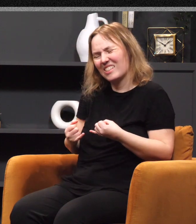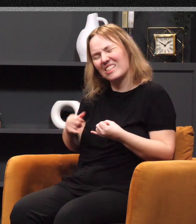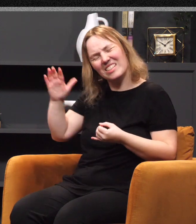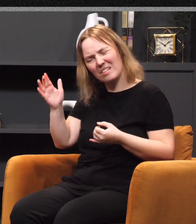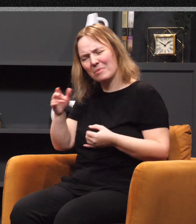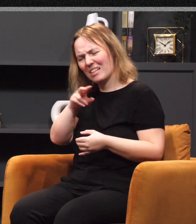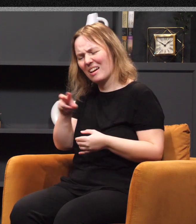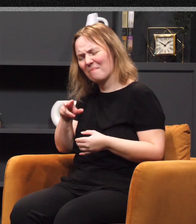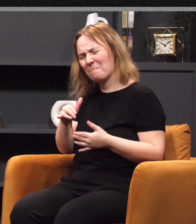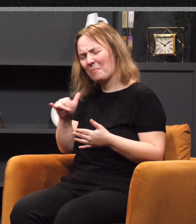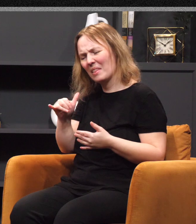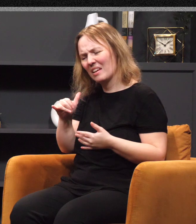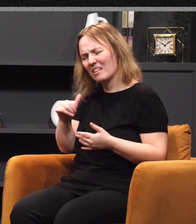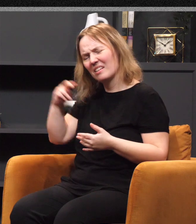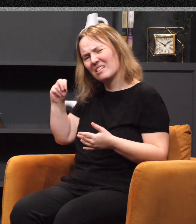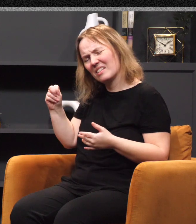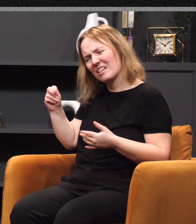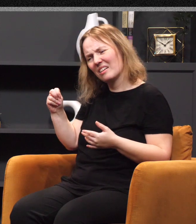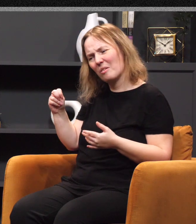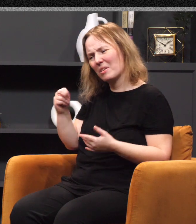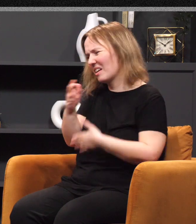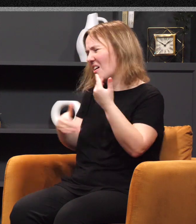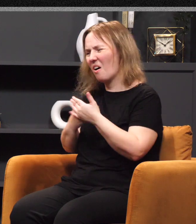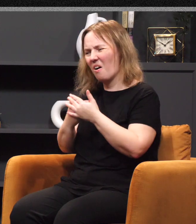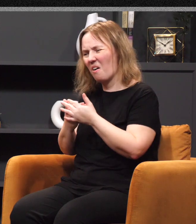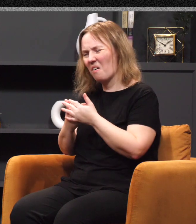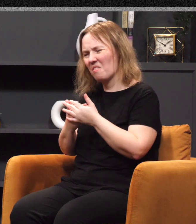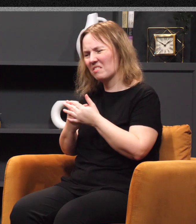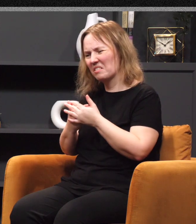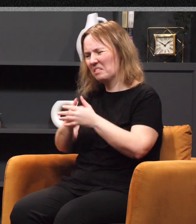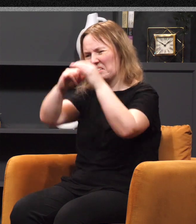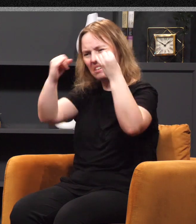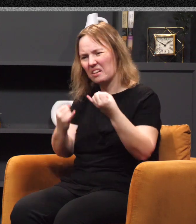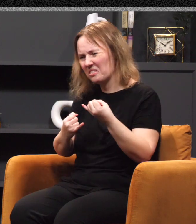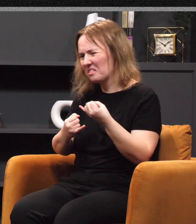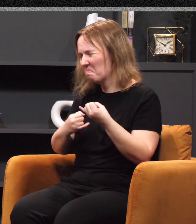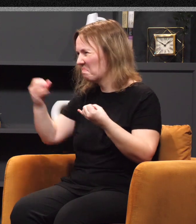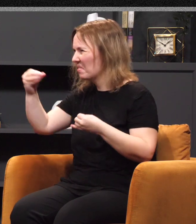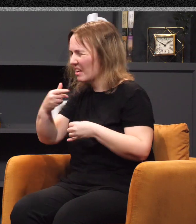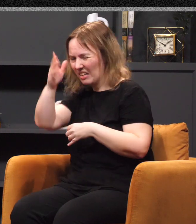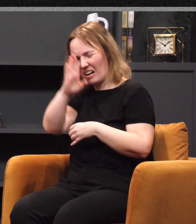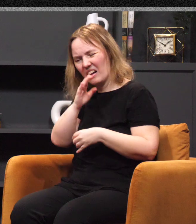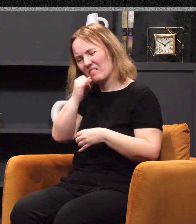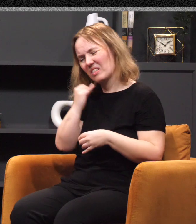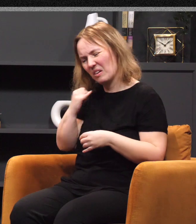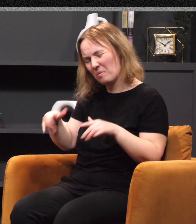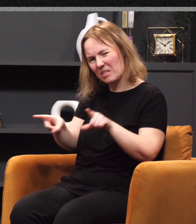It's just more of a toss-up, you know? It's just kind of whatever you believe, you'll believe, and hopefully I believe the right thing, and hopefully I'm living the right way, and hopefully things will work out for me. After